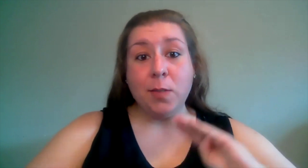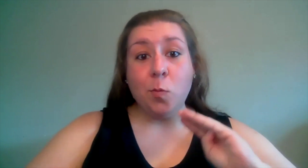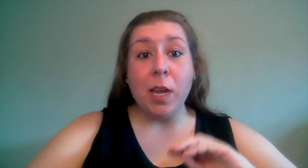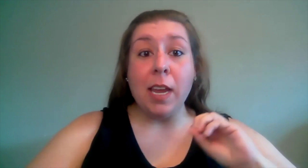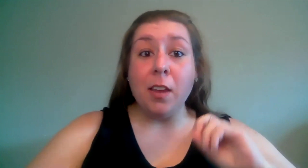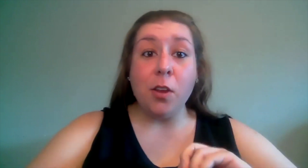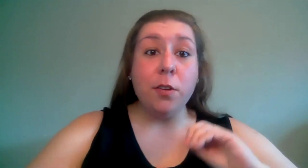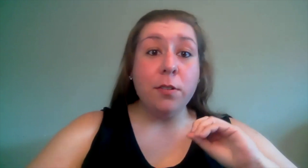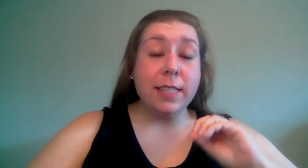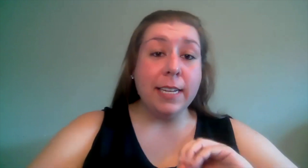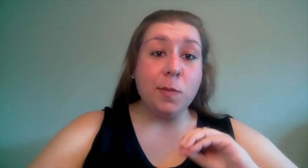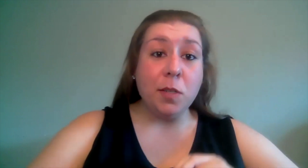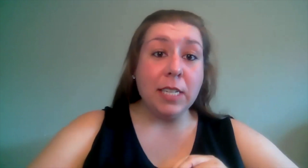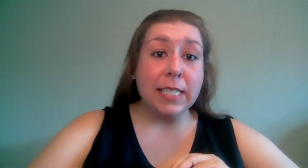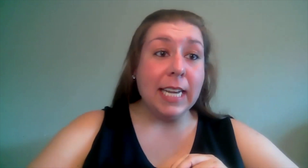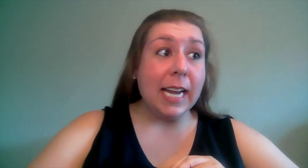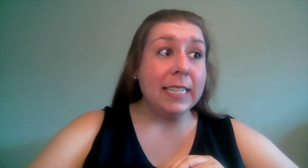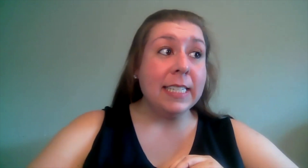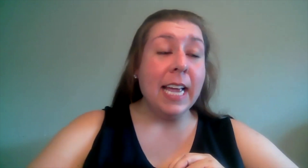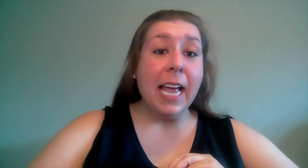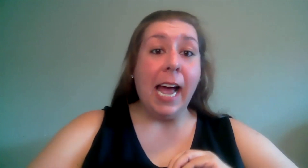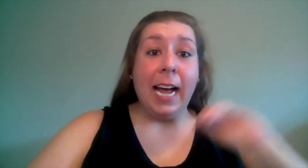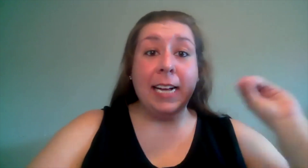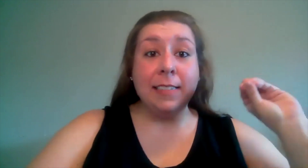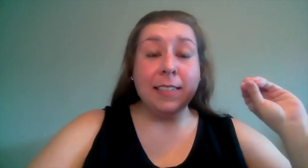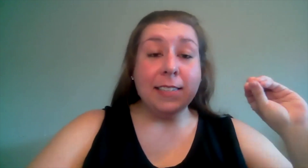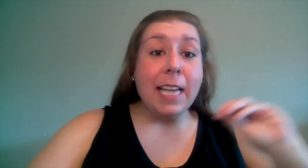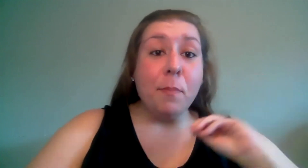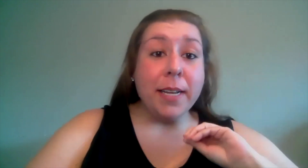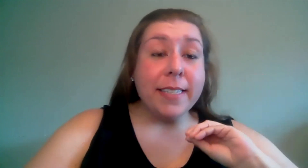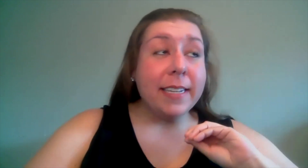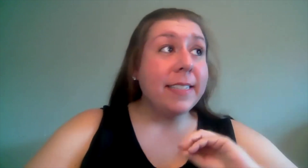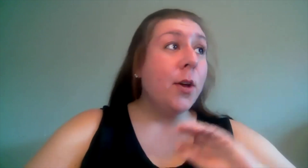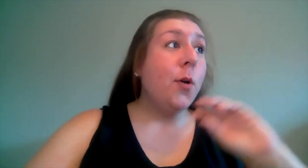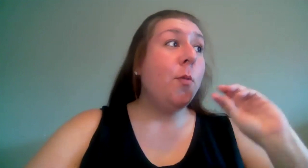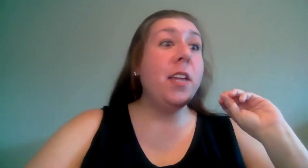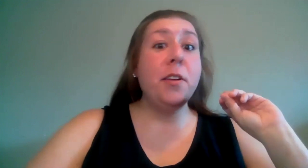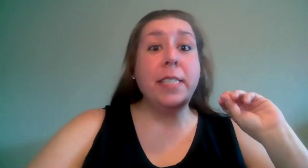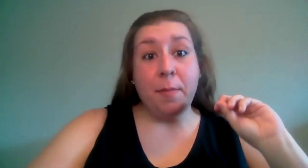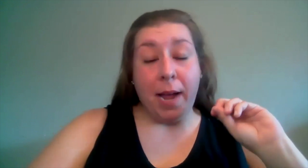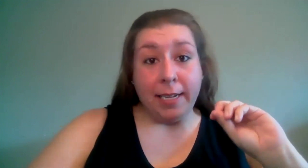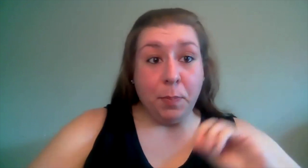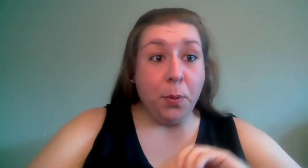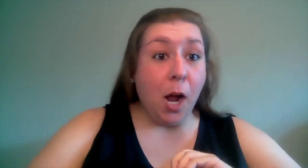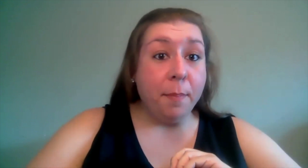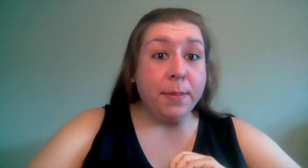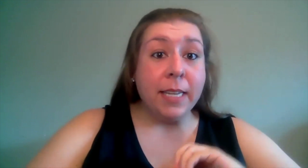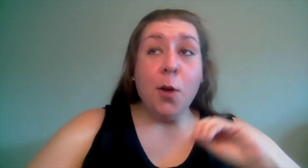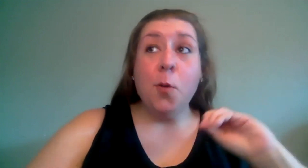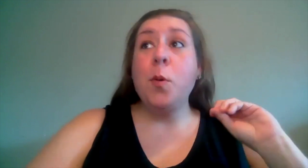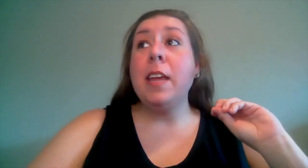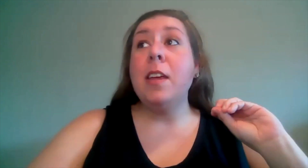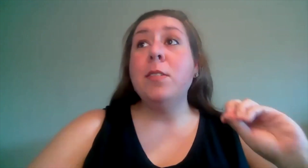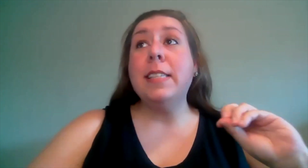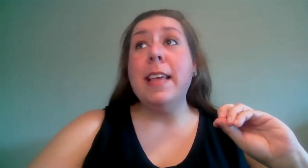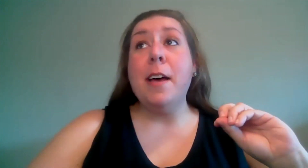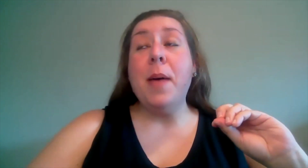we use these music stands as set pieces we use them as props we use them